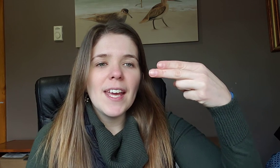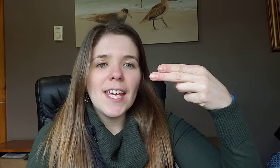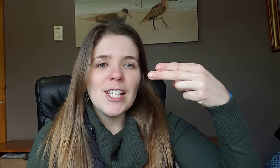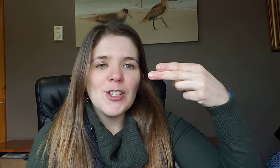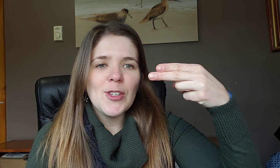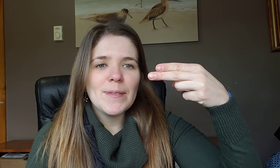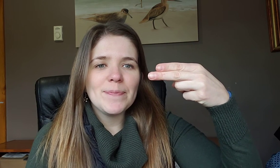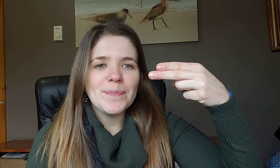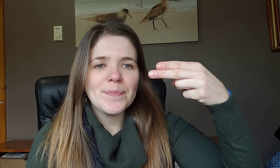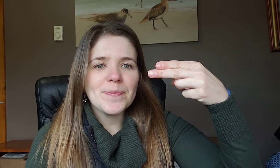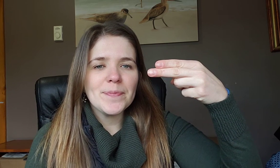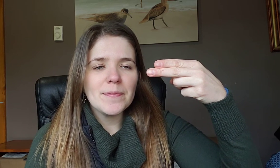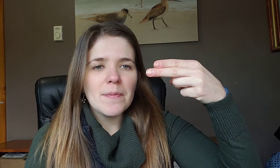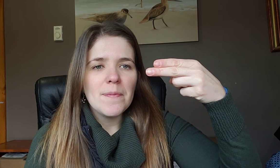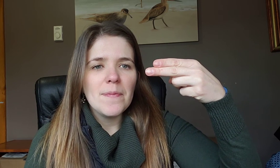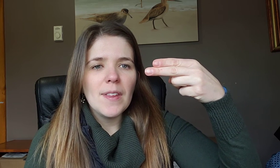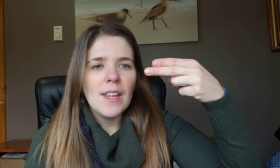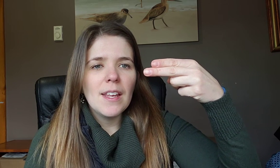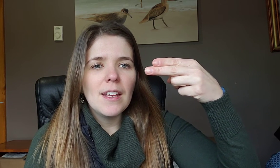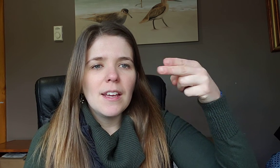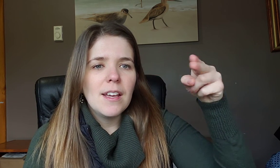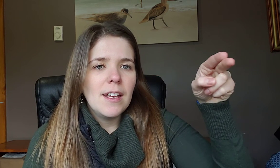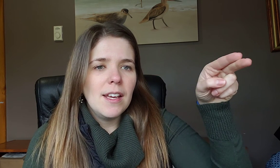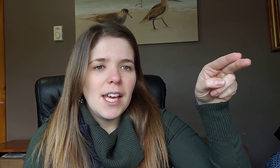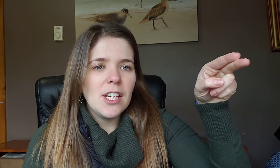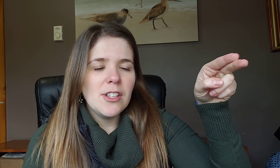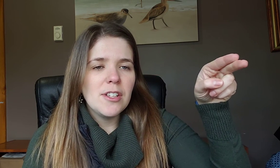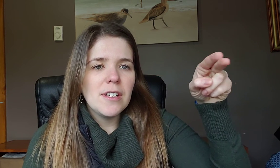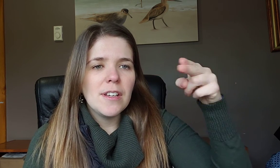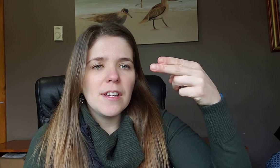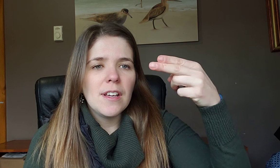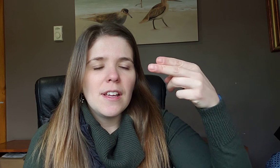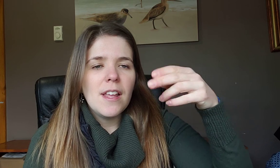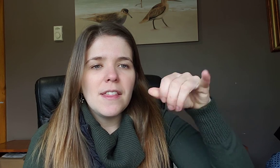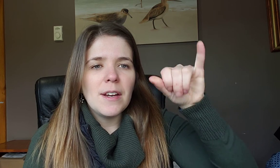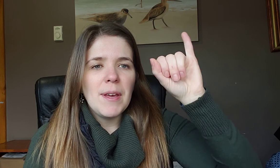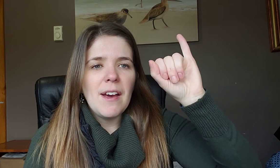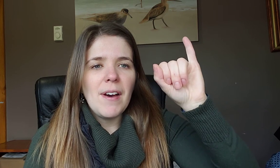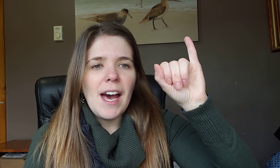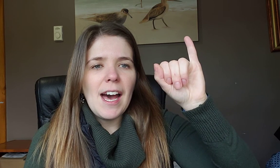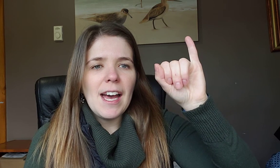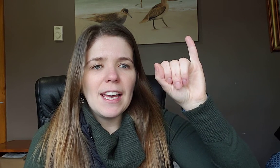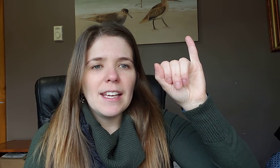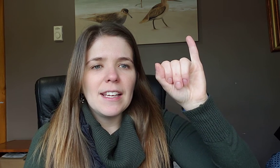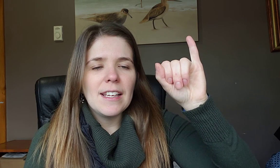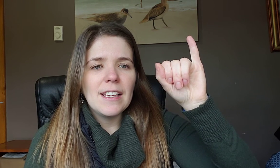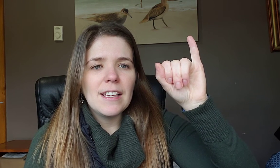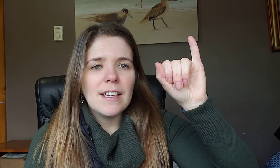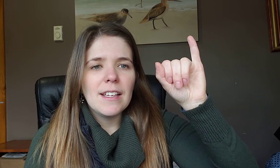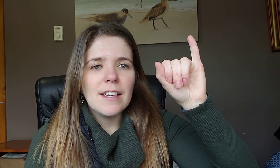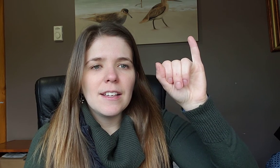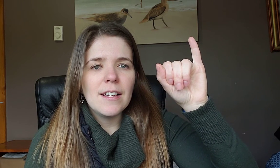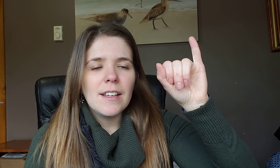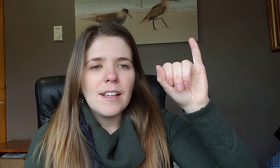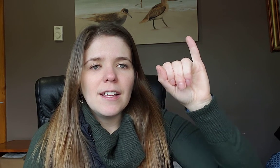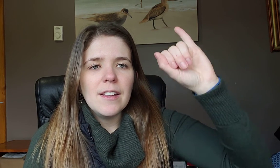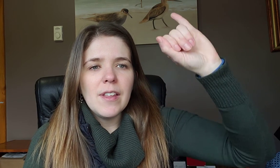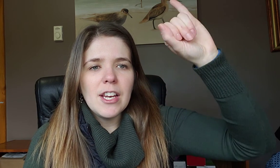H H then we have I then